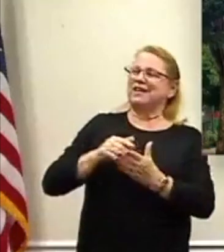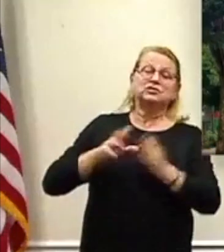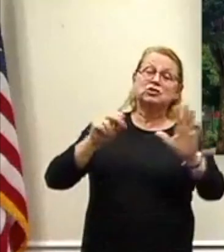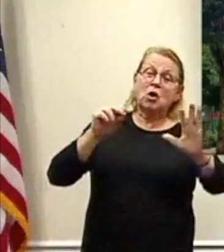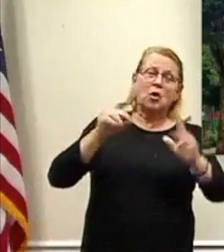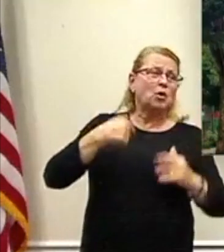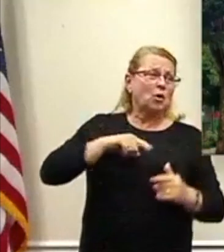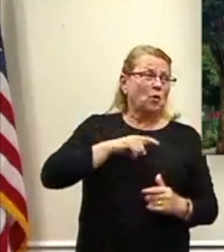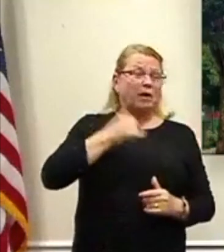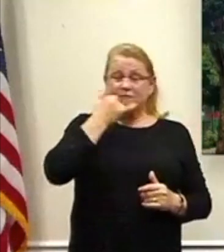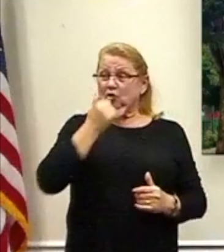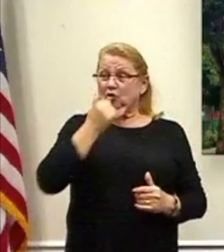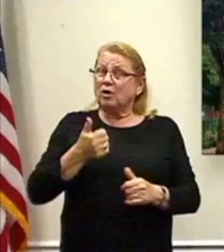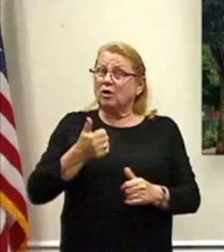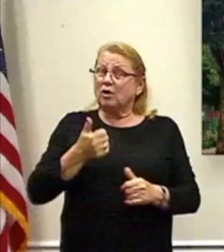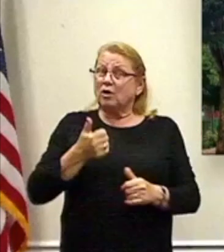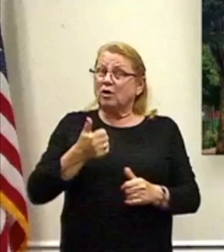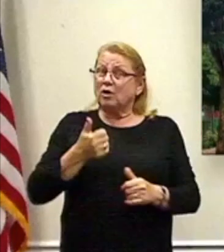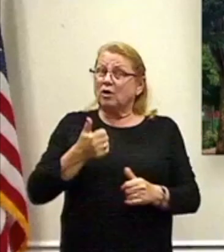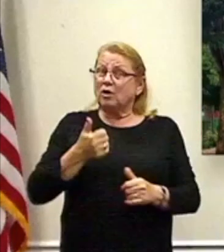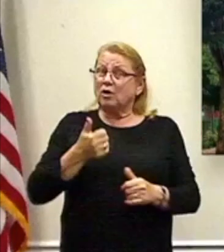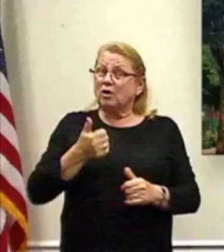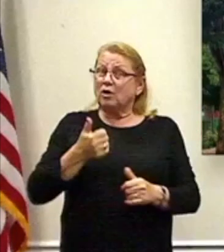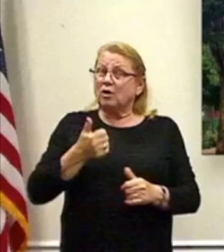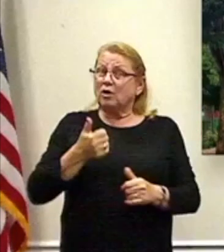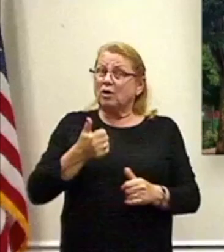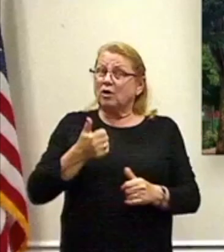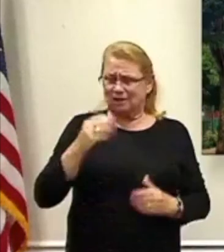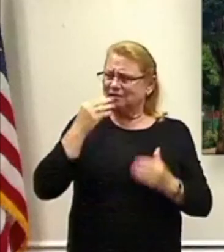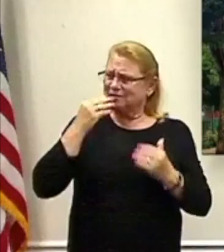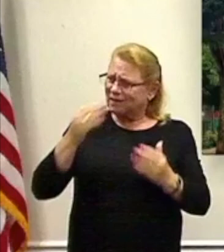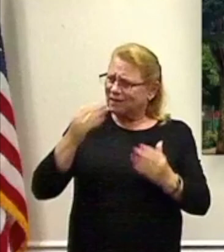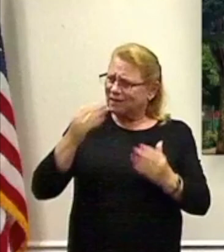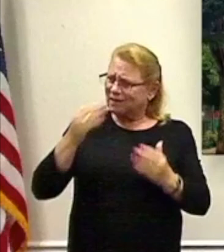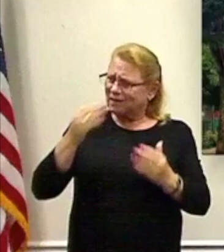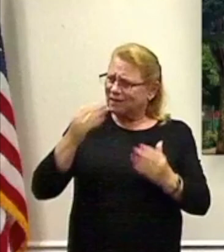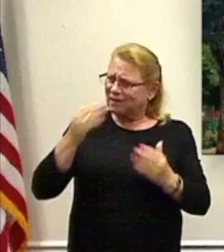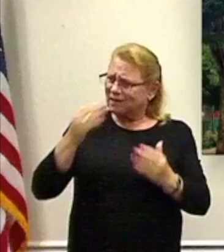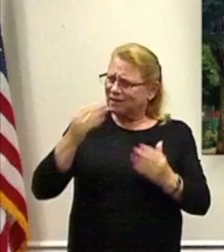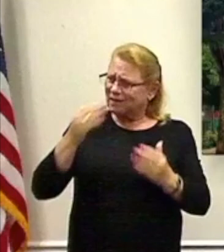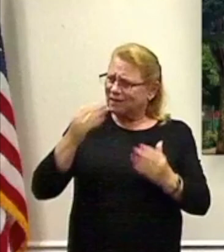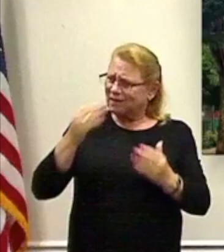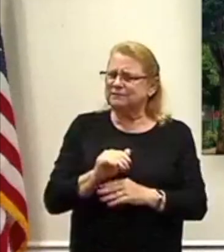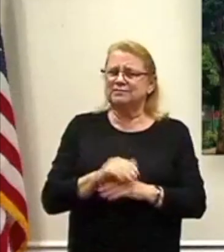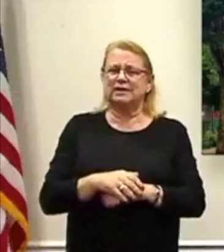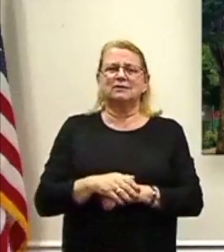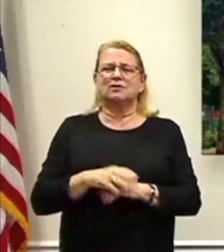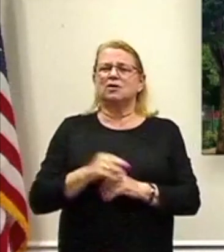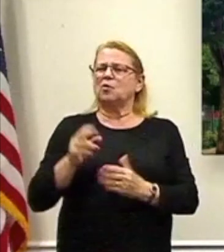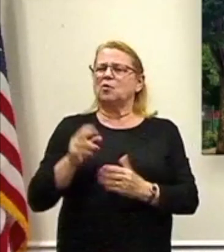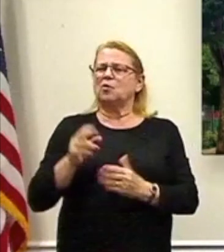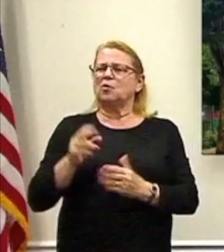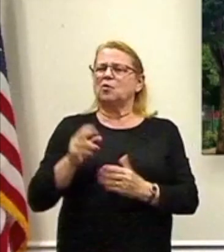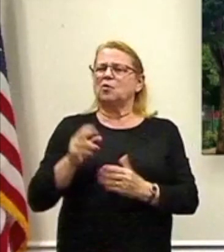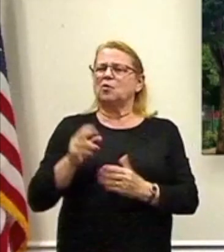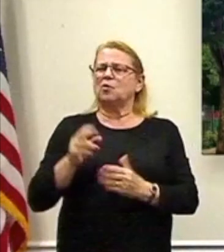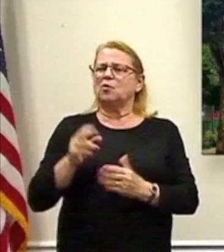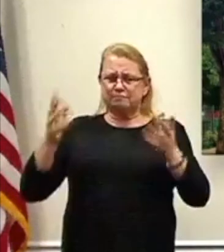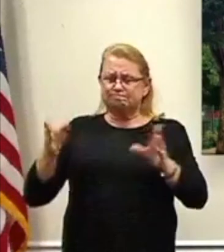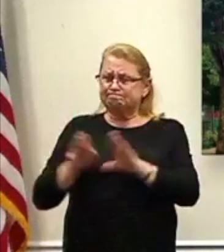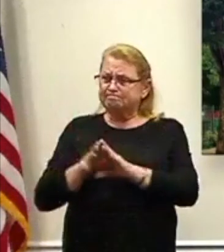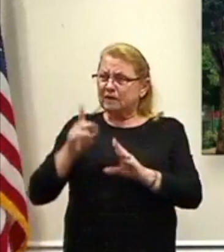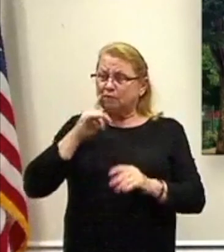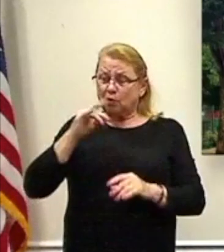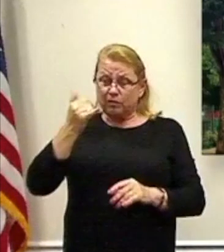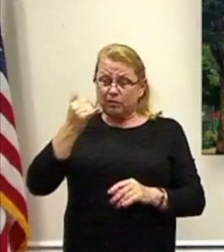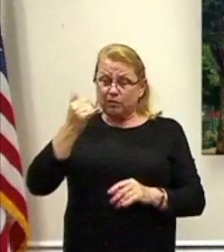Dutchess County. Thank you for joining us on the telephone this evening. It's County Executive Mark Molinaro. We're going to sign off on the telephone in just a minute. We'll do a